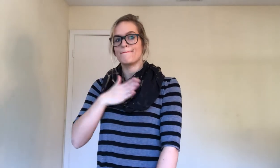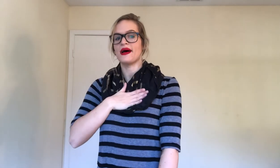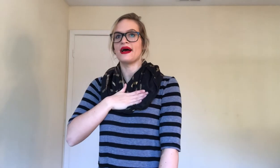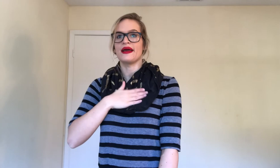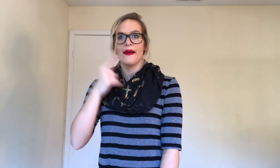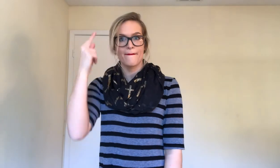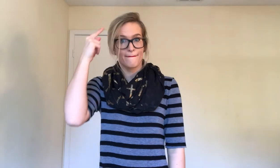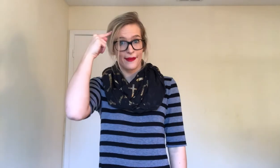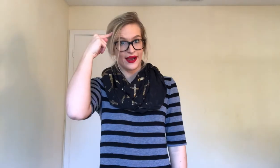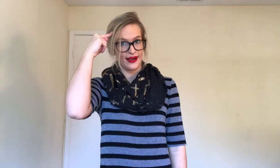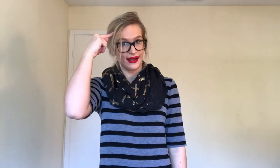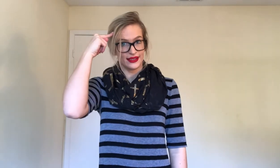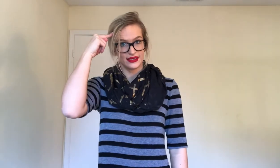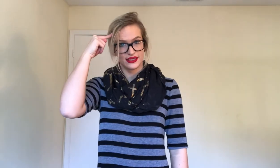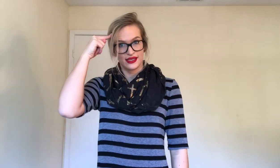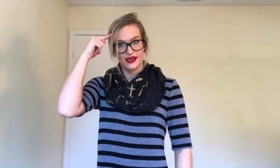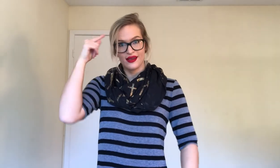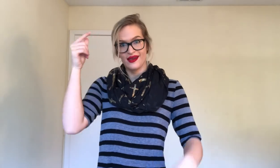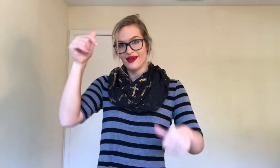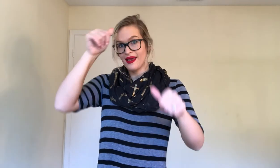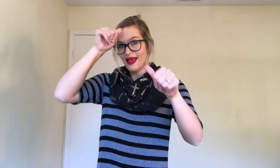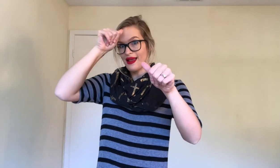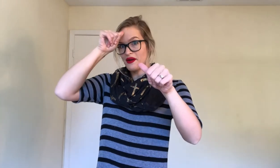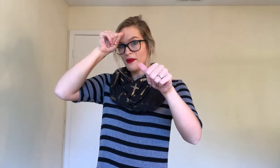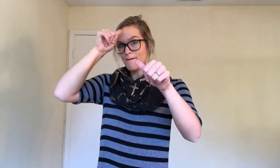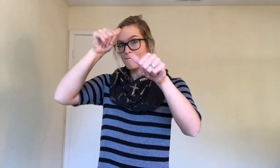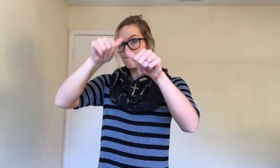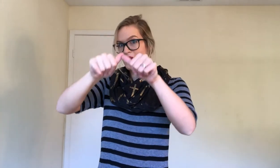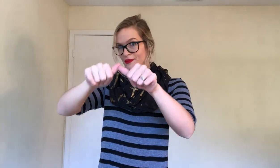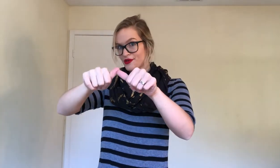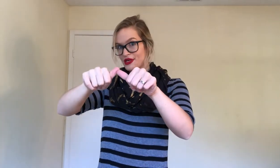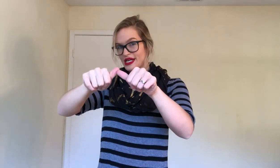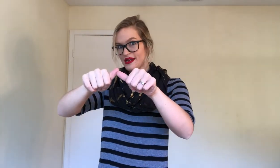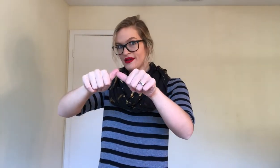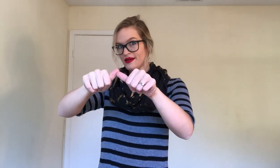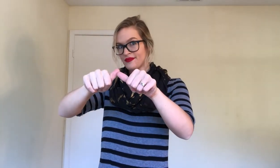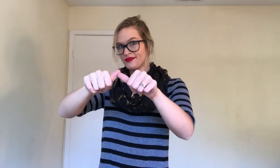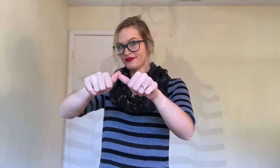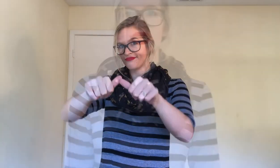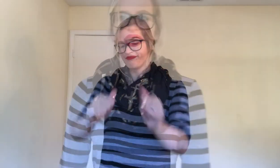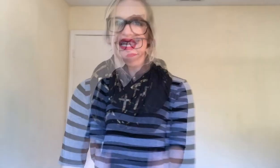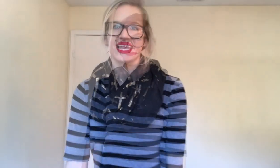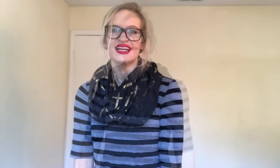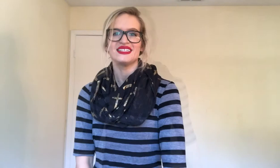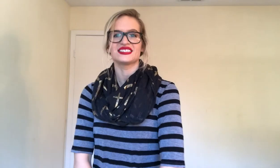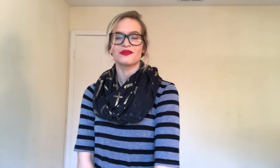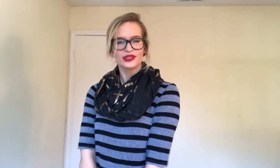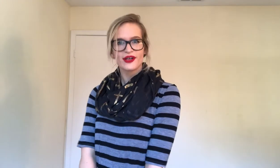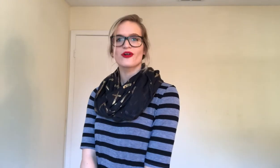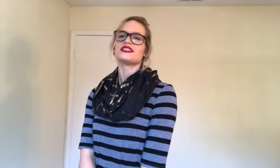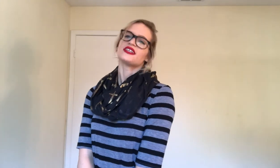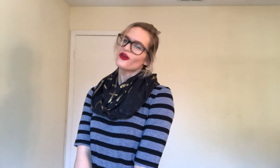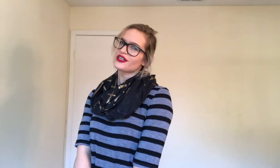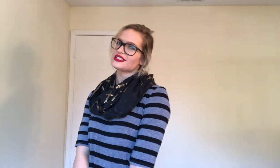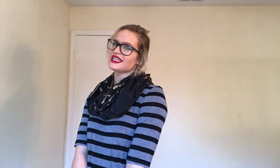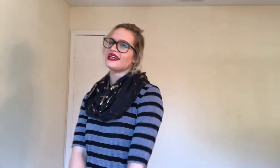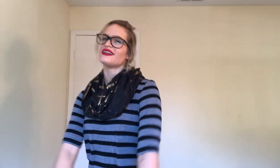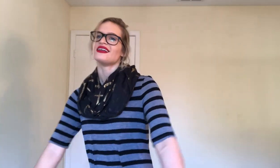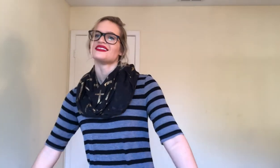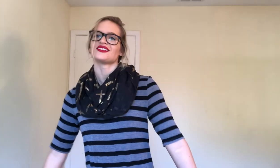My. Mind. And. Memory. And. Then. It's. The. Pre. Chorus. And. Chorus. So.